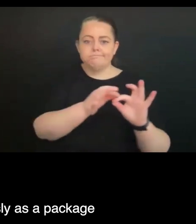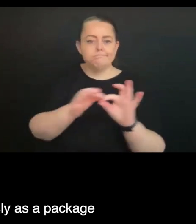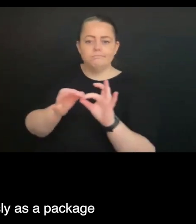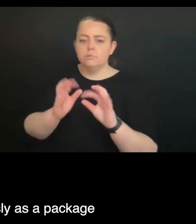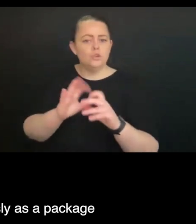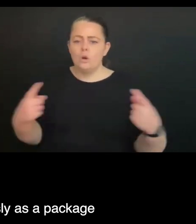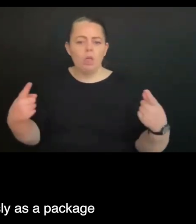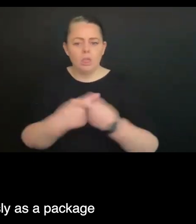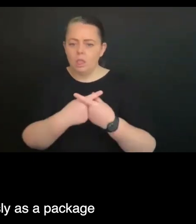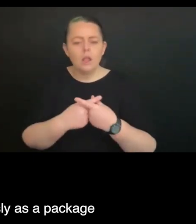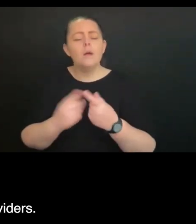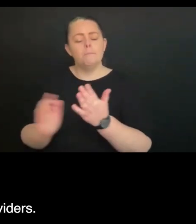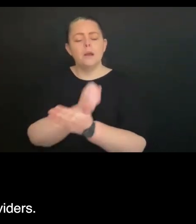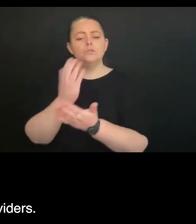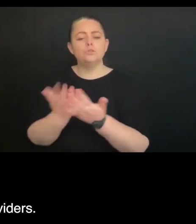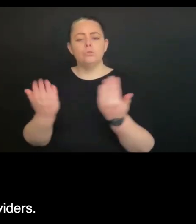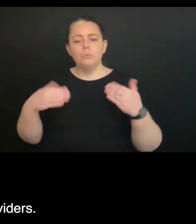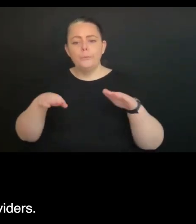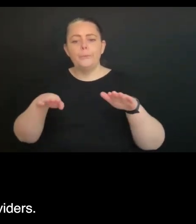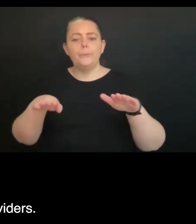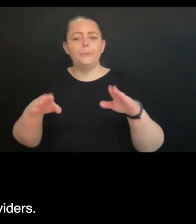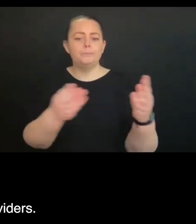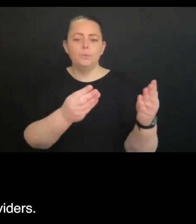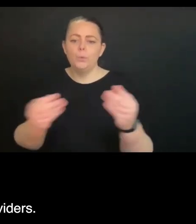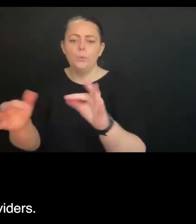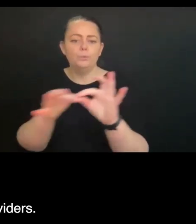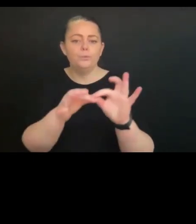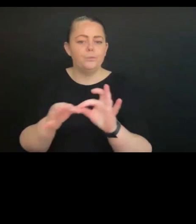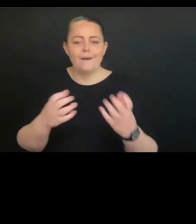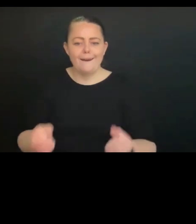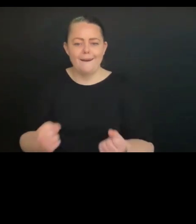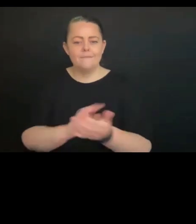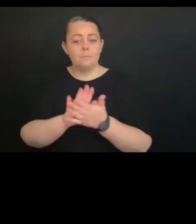seamlessly as a package of expectations for providers.